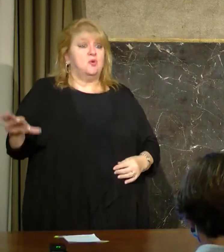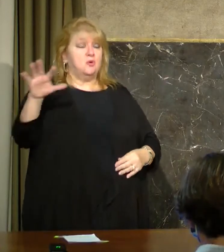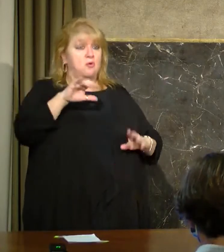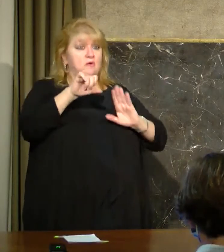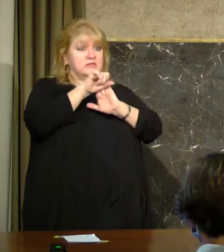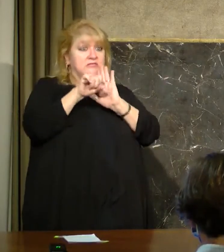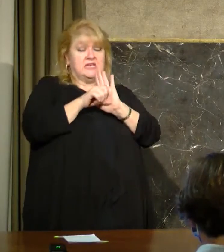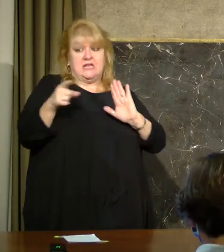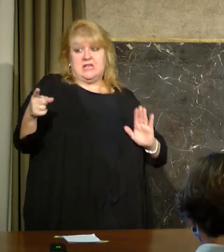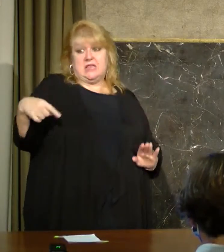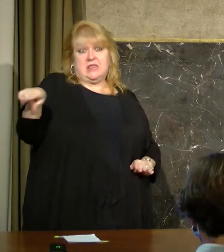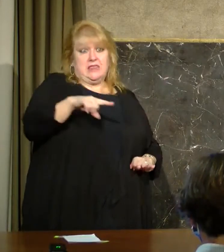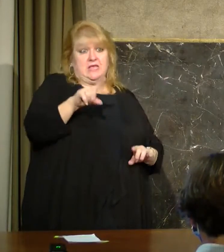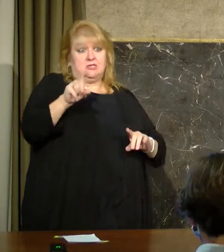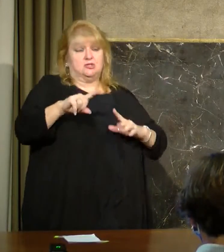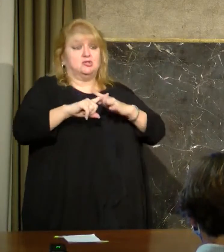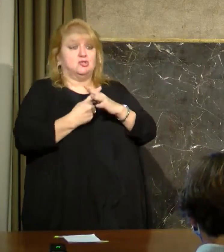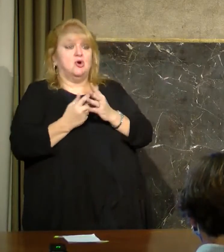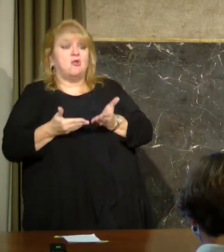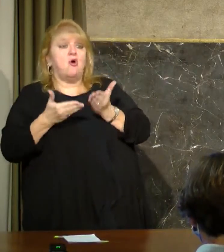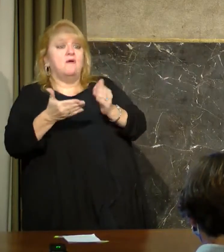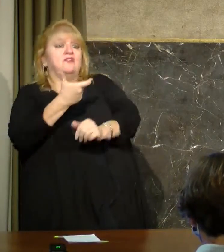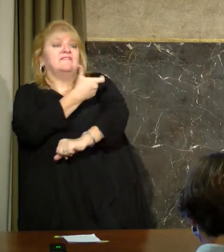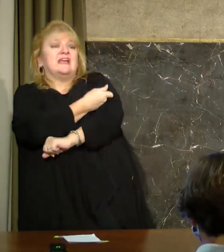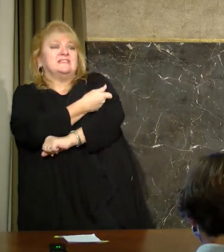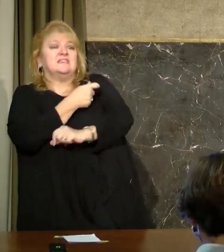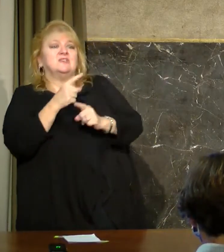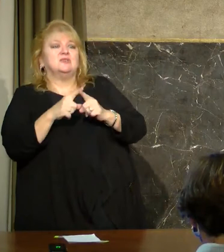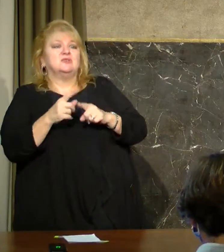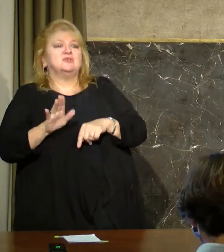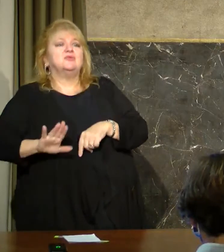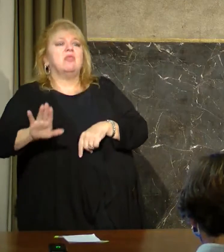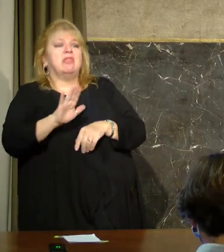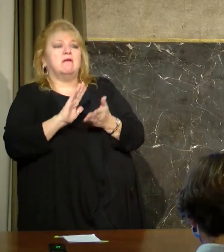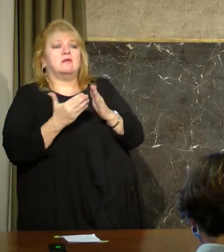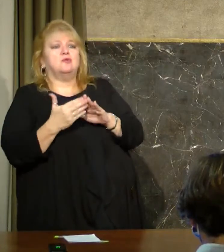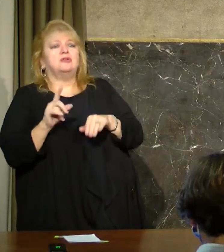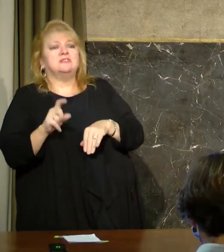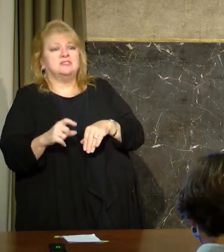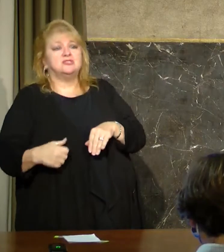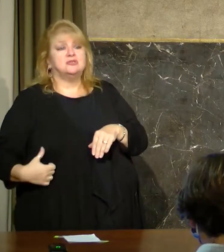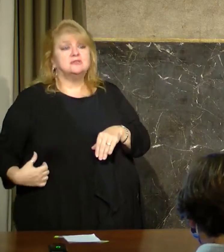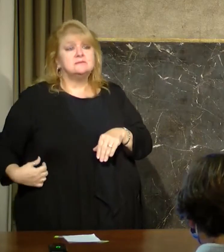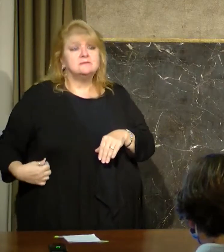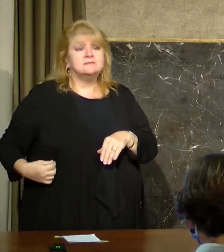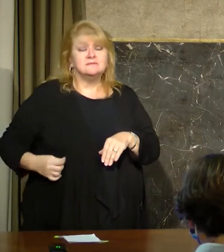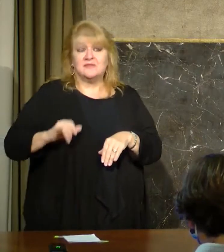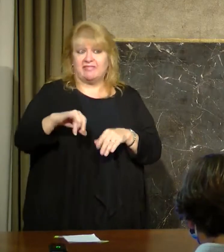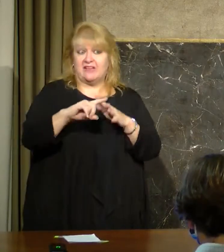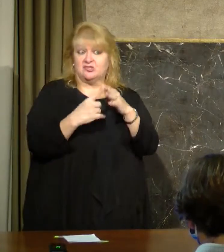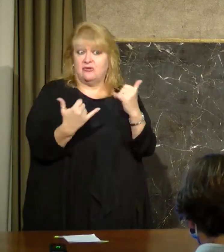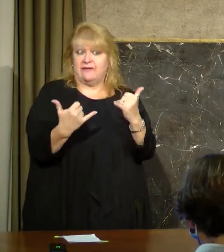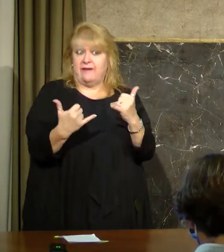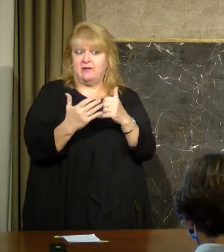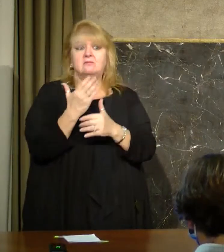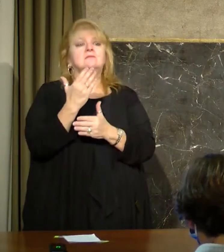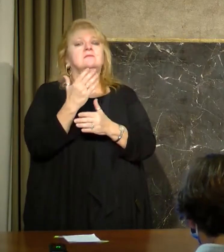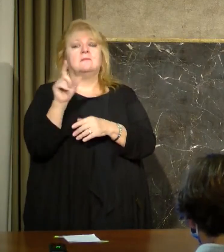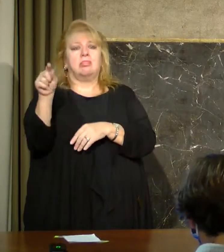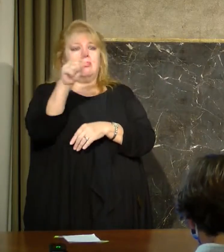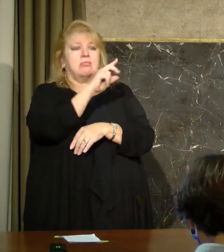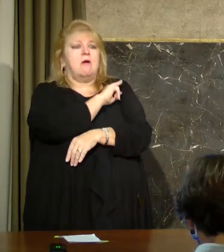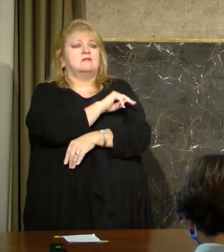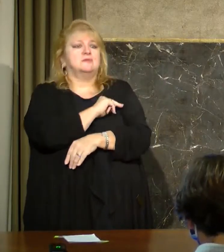they should begin to offer vaccine to their communities. That is a process that is starting right now. know a number of hospitals